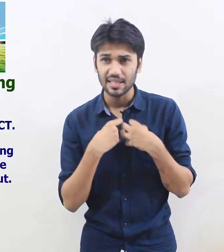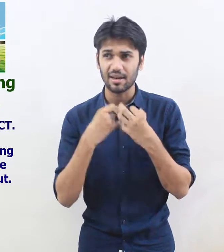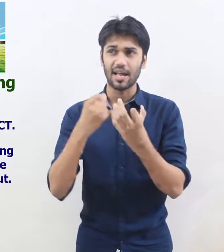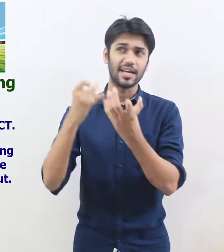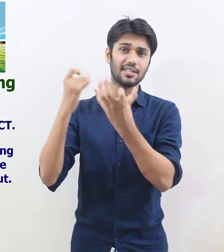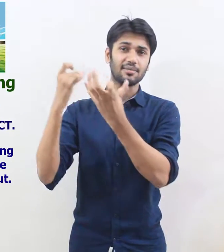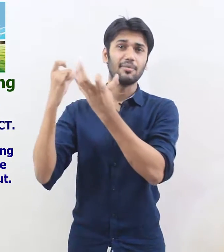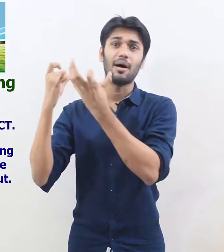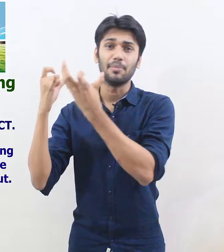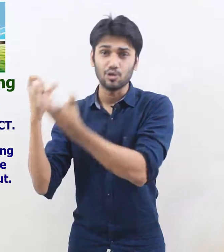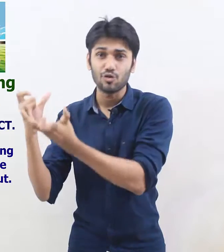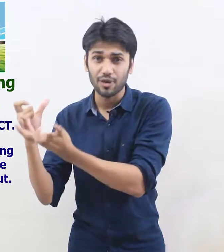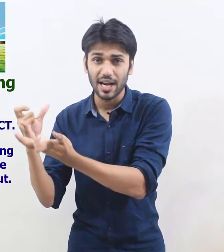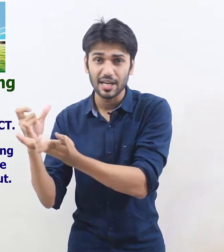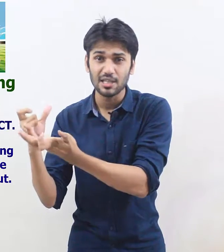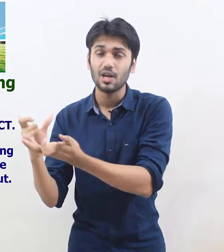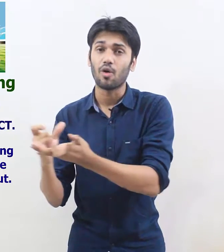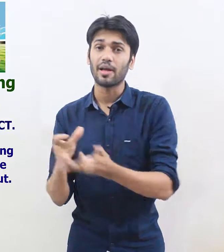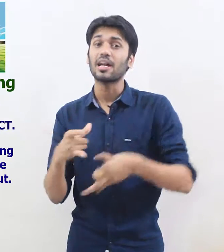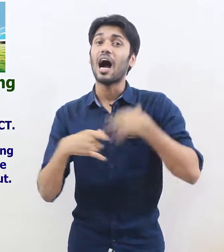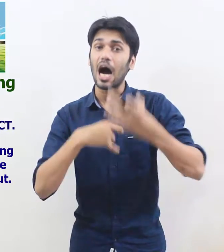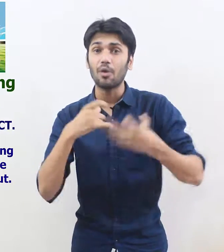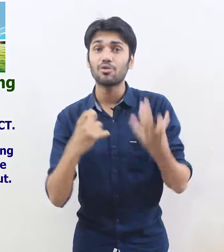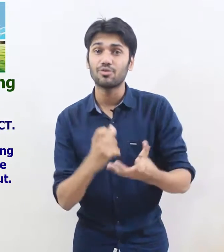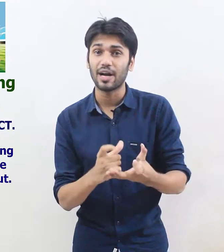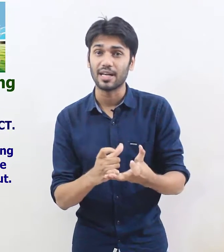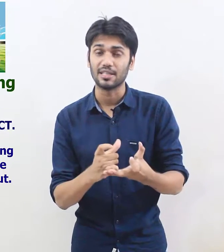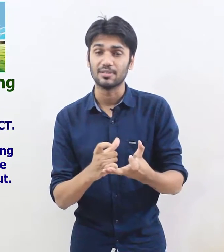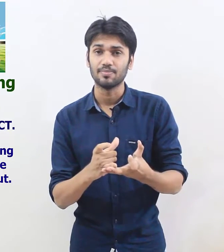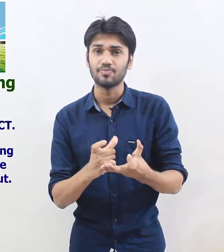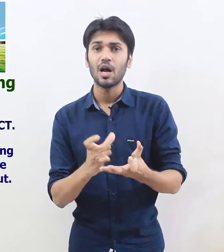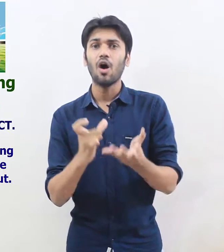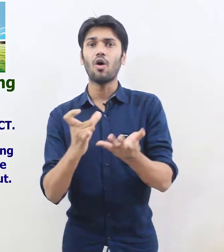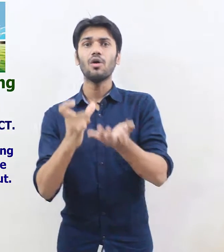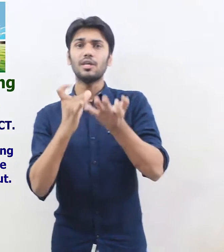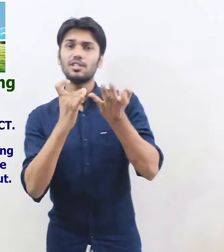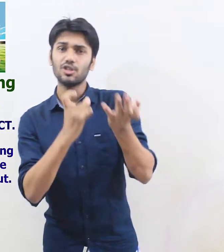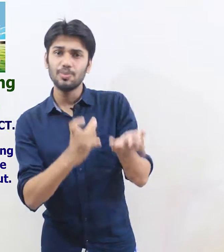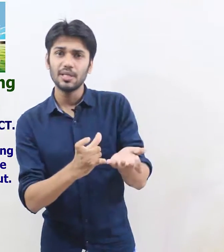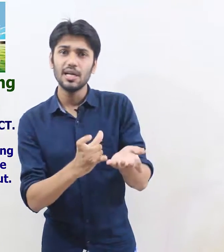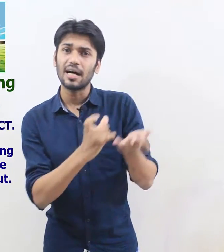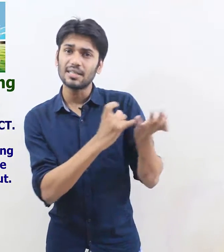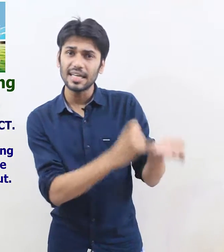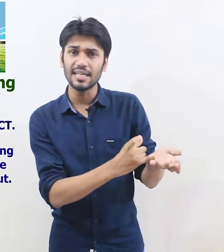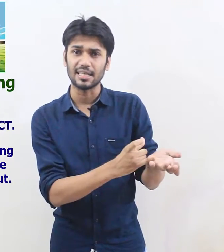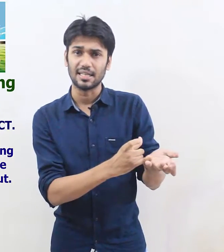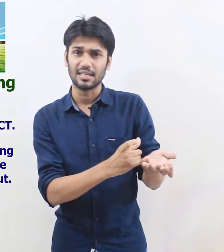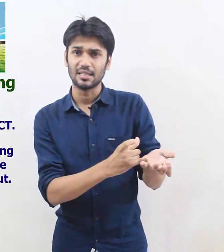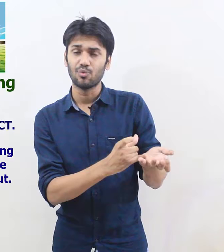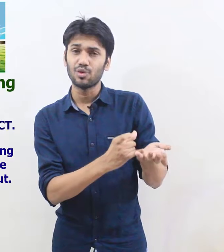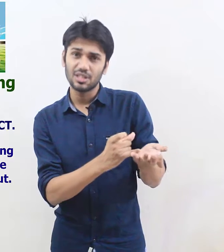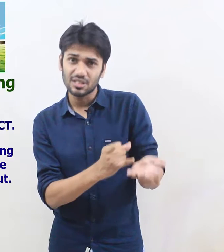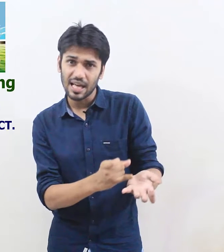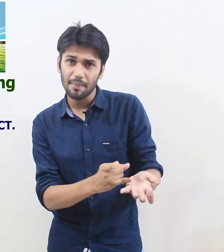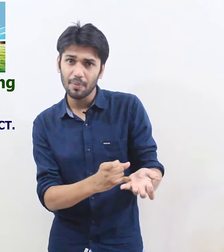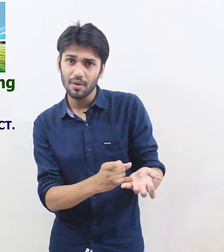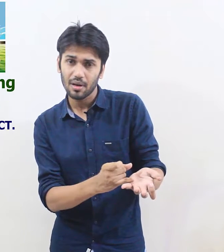like your friend like our friend or it could be a thing for example